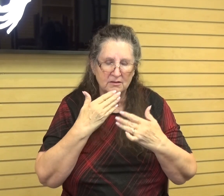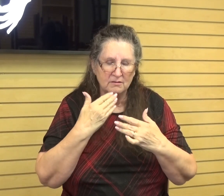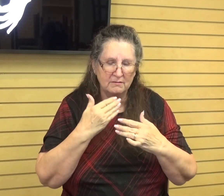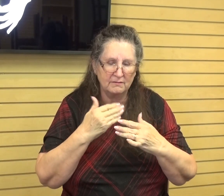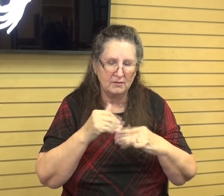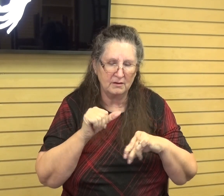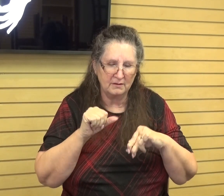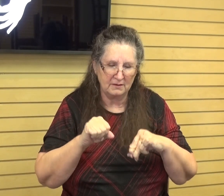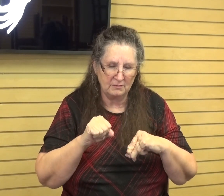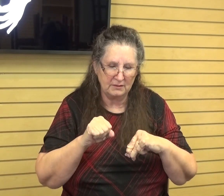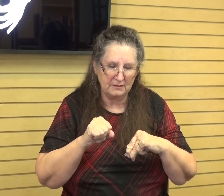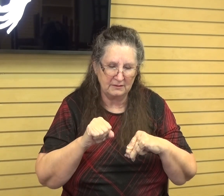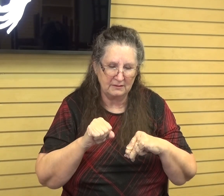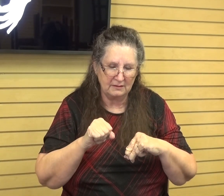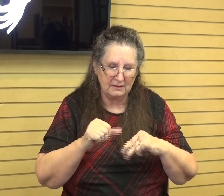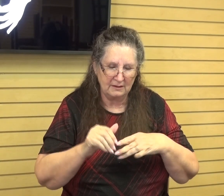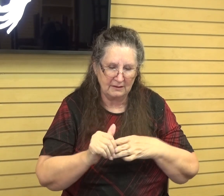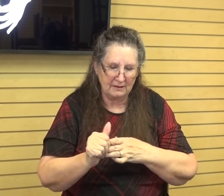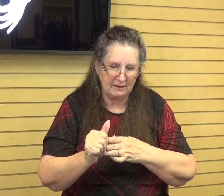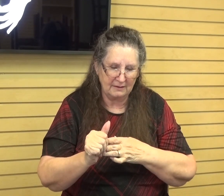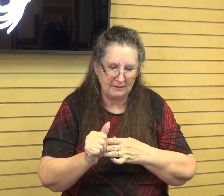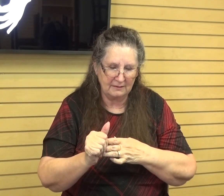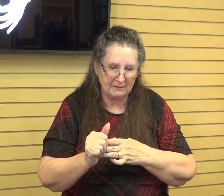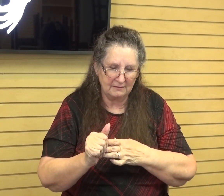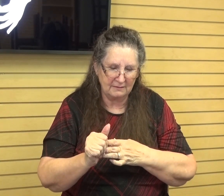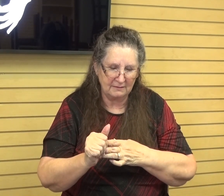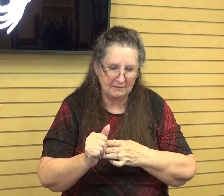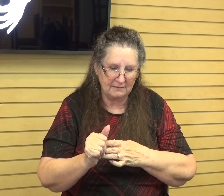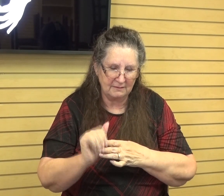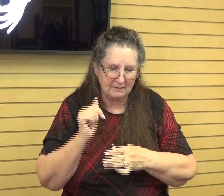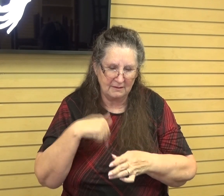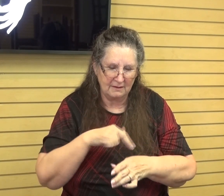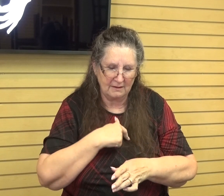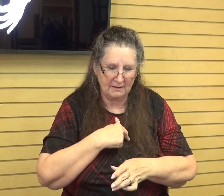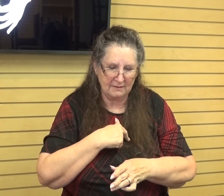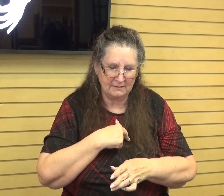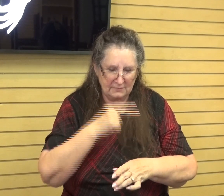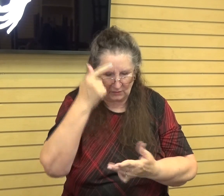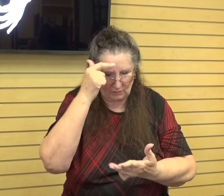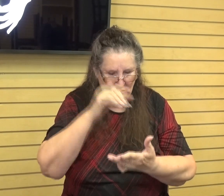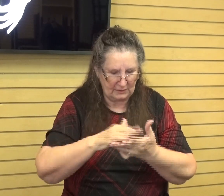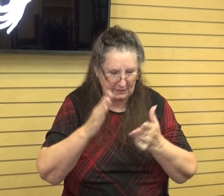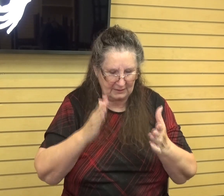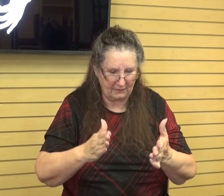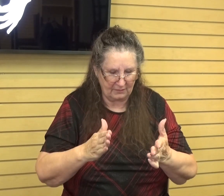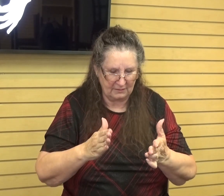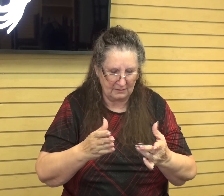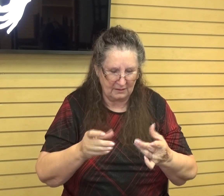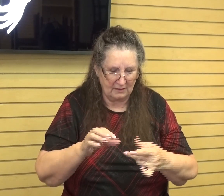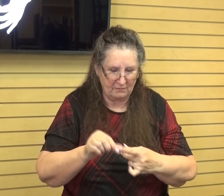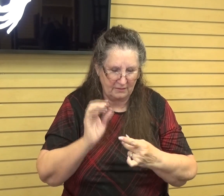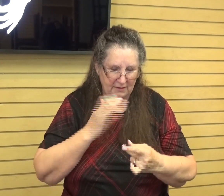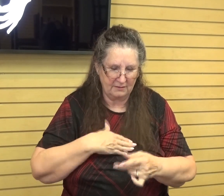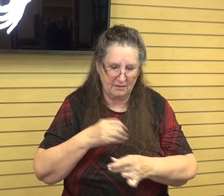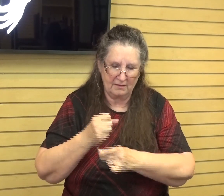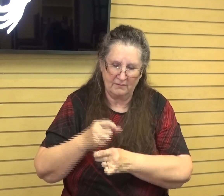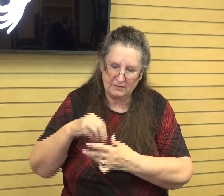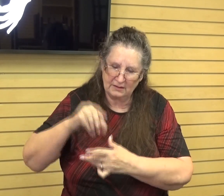I ask that you just guide and direct us as believers that we do find our confidence in you and you alone.